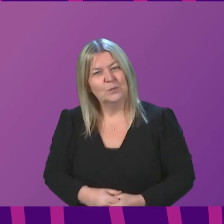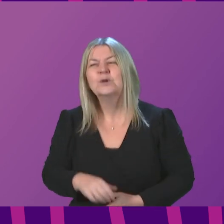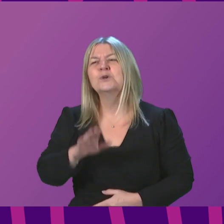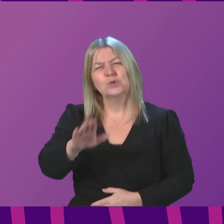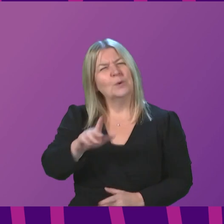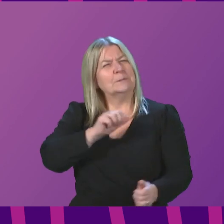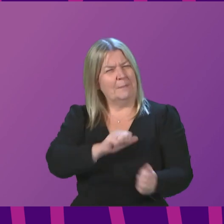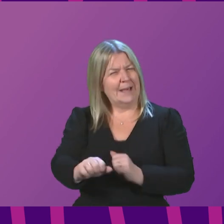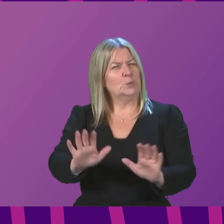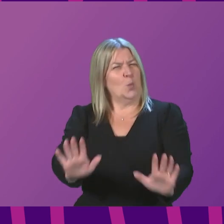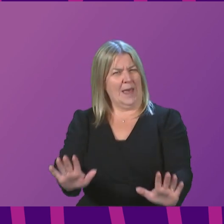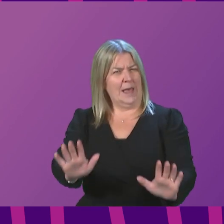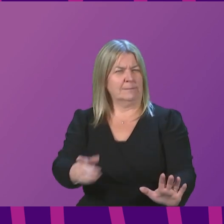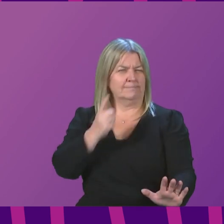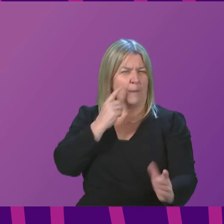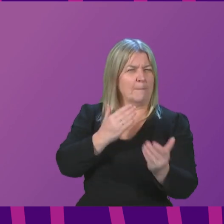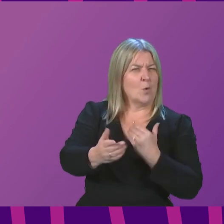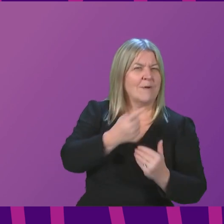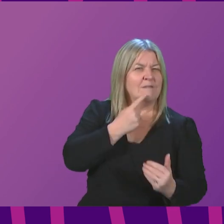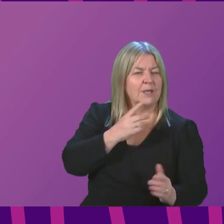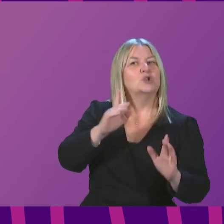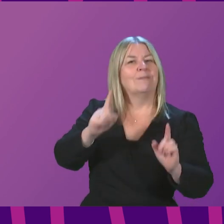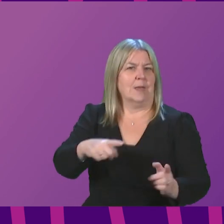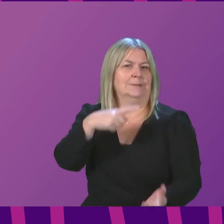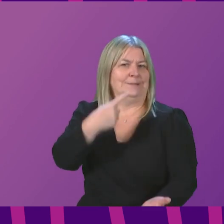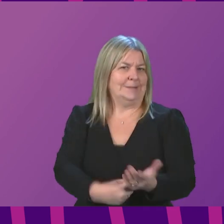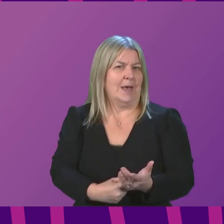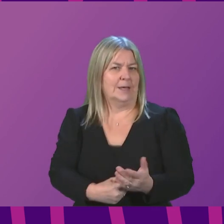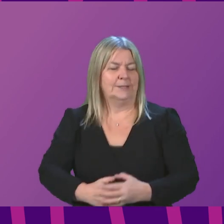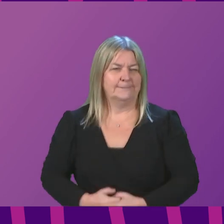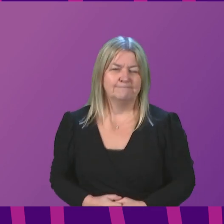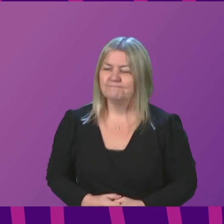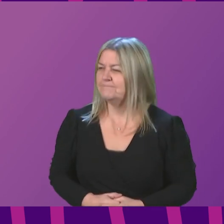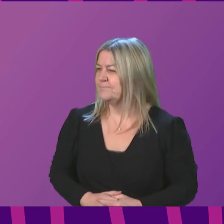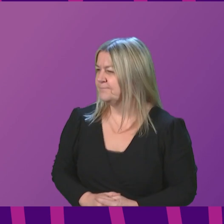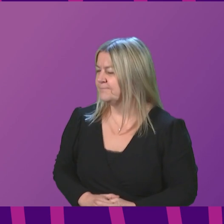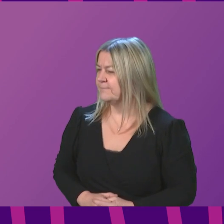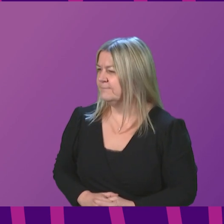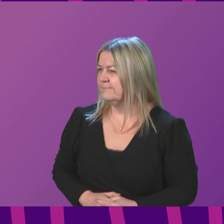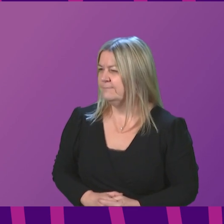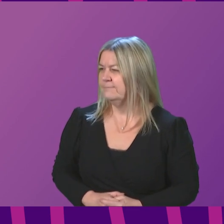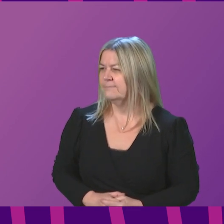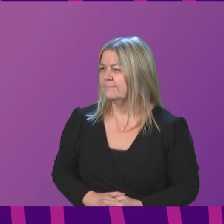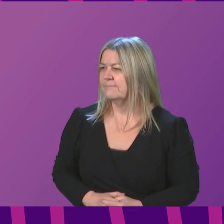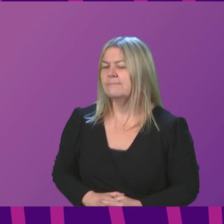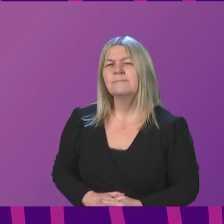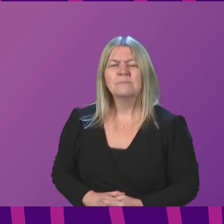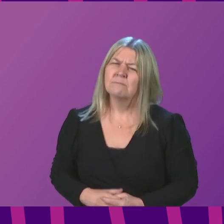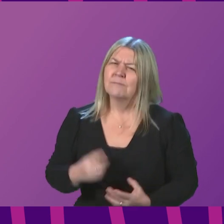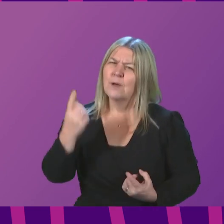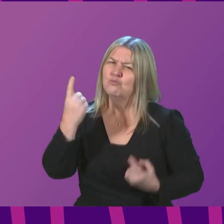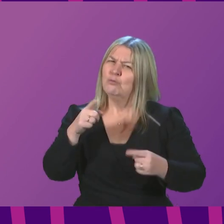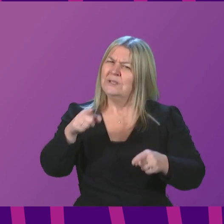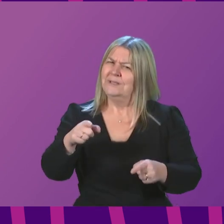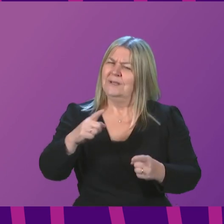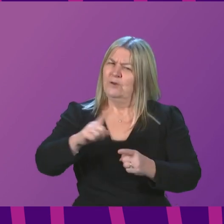Roza Grant to be followed by Willie Rennie. Willie Rennie It is concerning that the First Minister has said that hospitality support